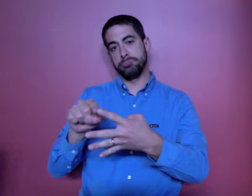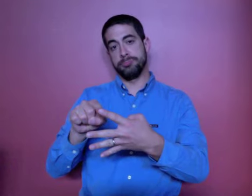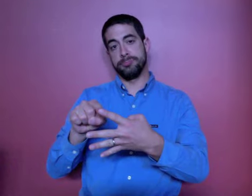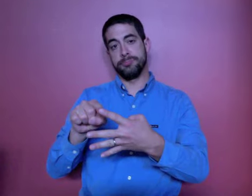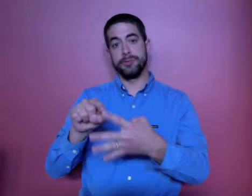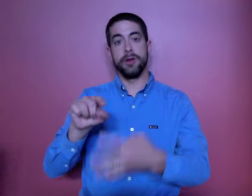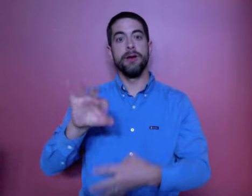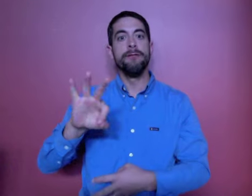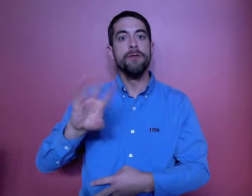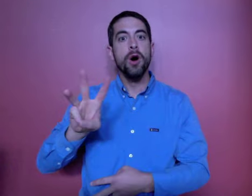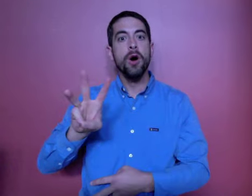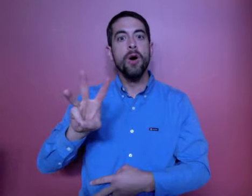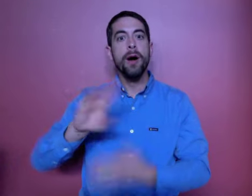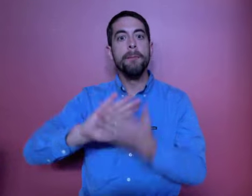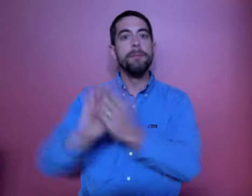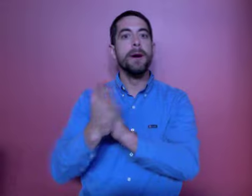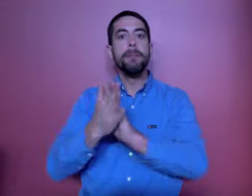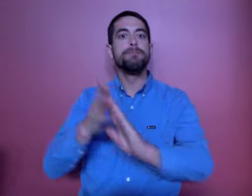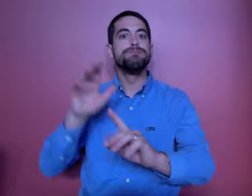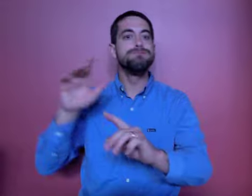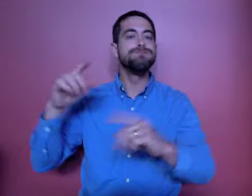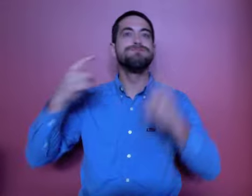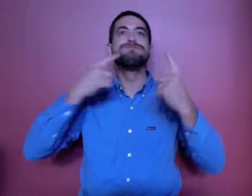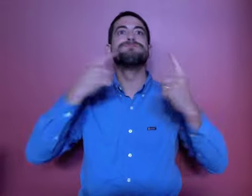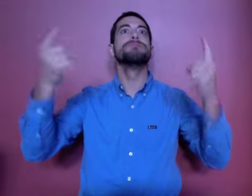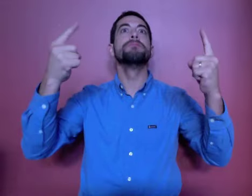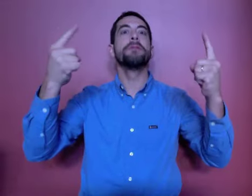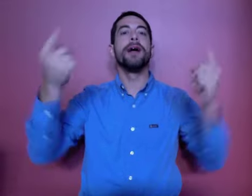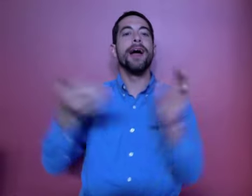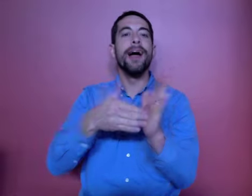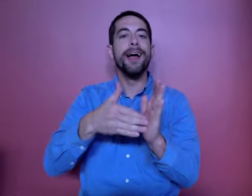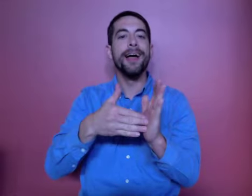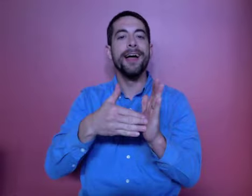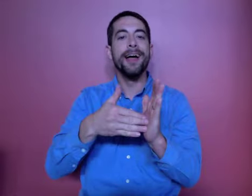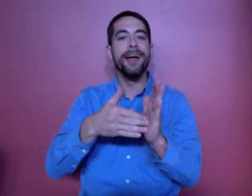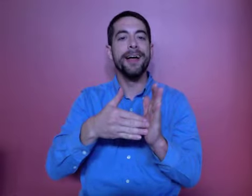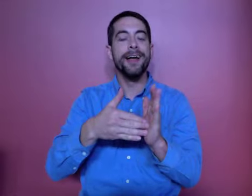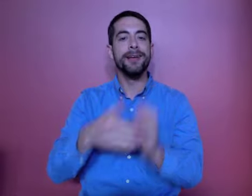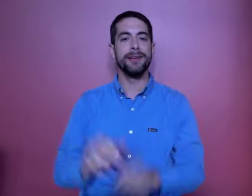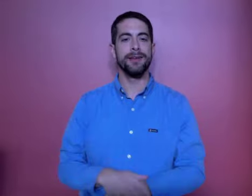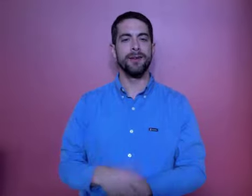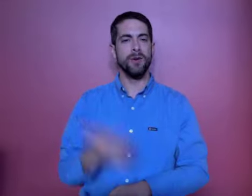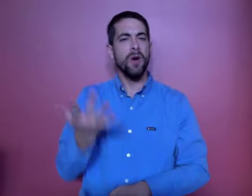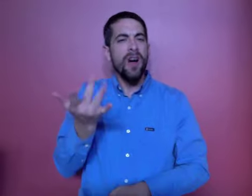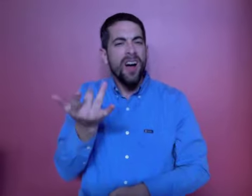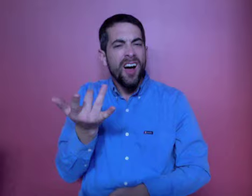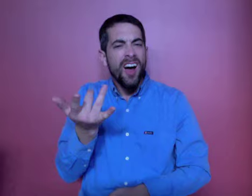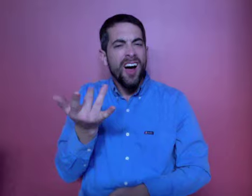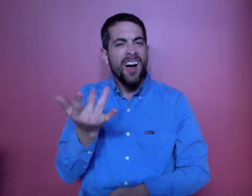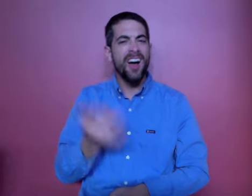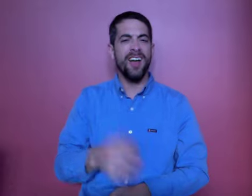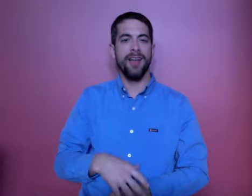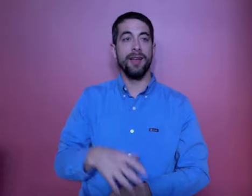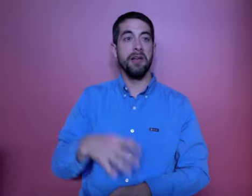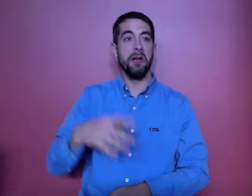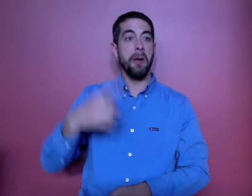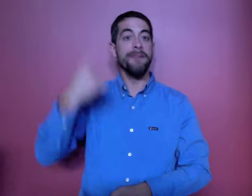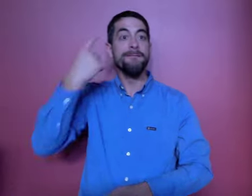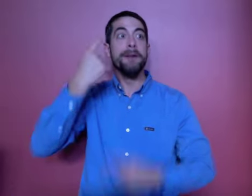Fort Wayne yet again was put on the map not for some big celebrity